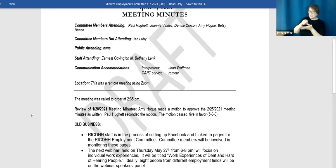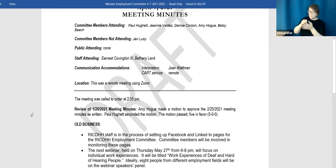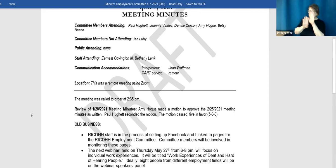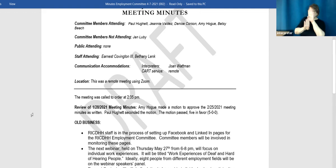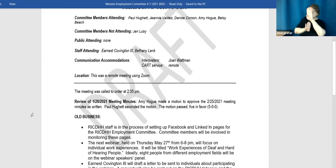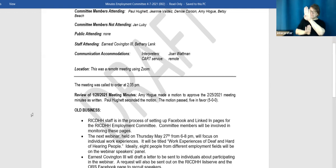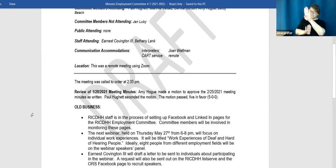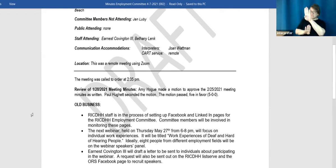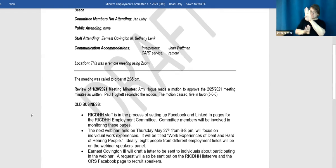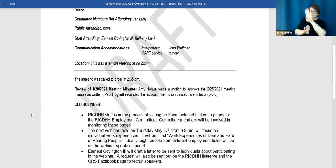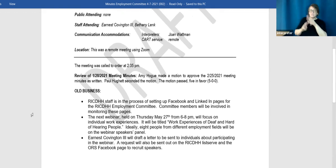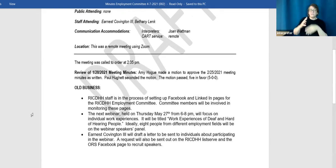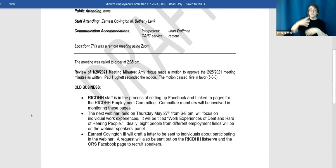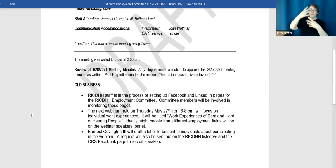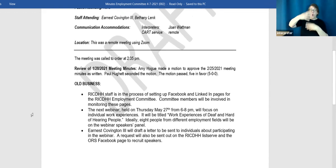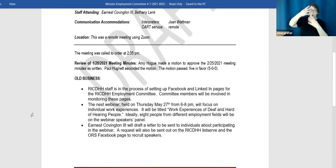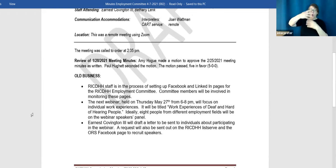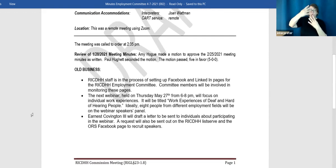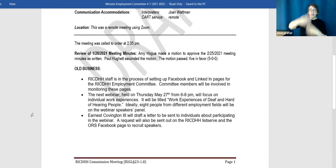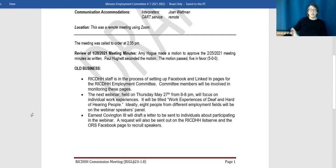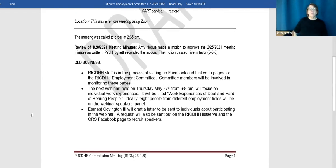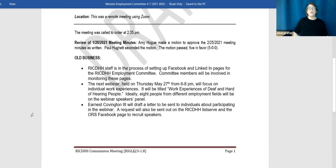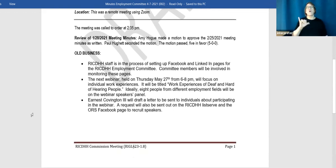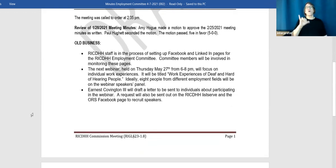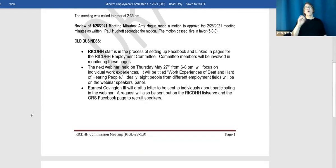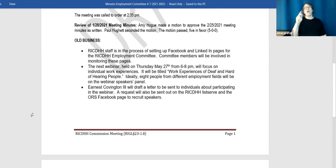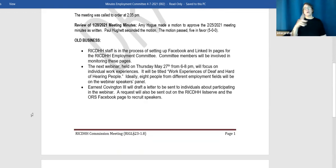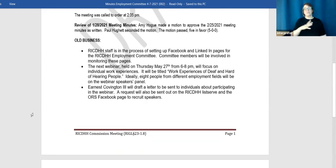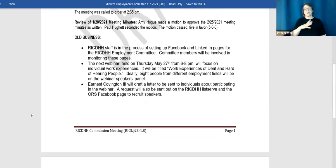There's another page. Yeah. Thank